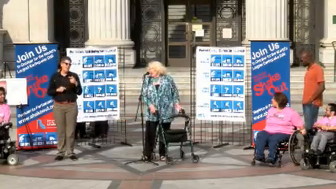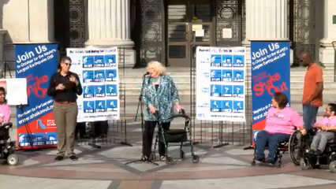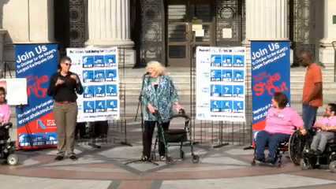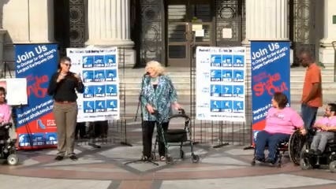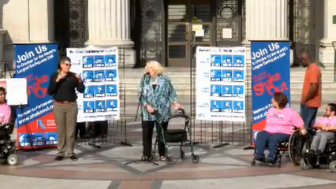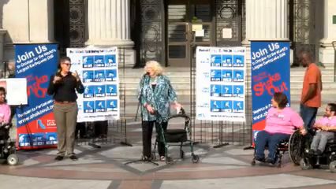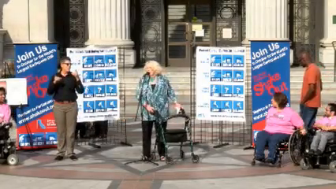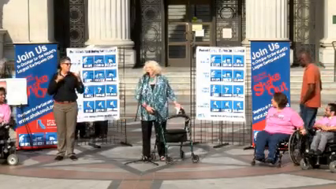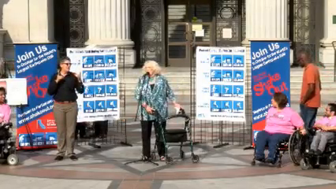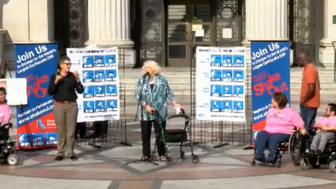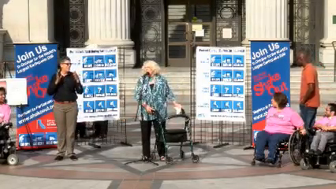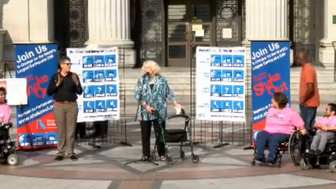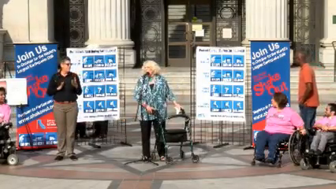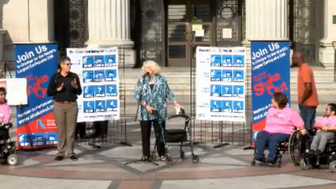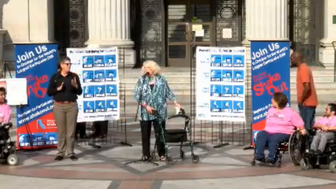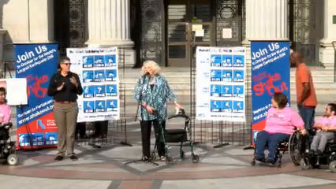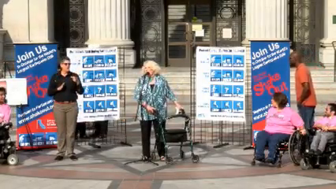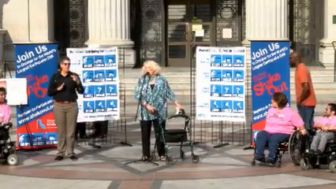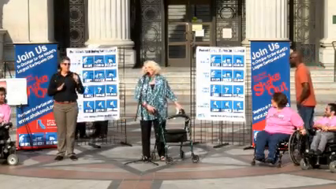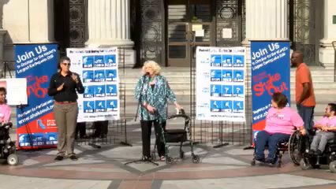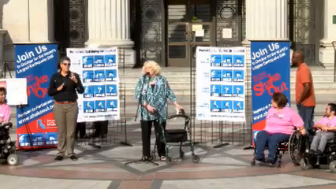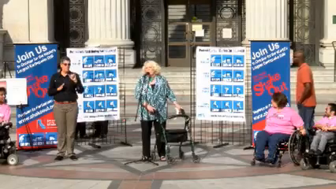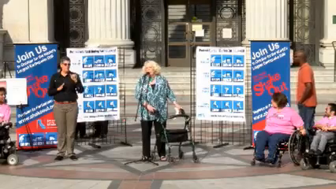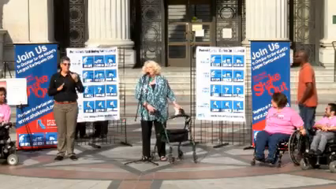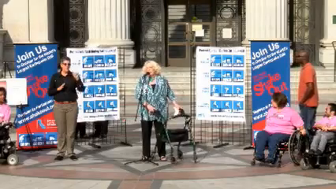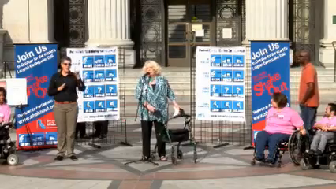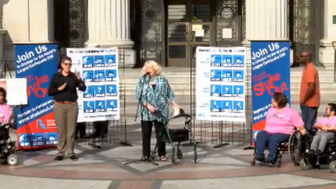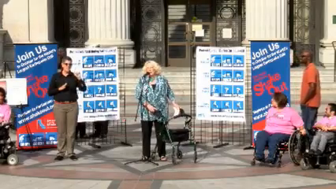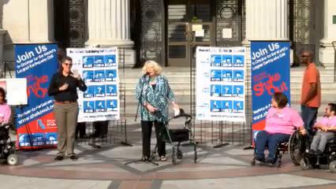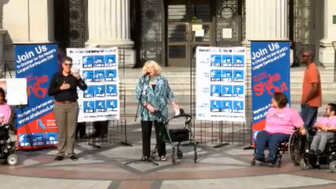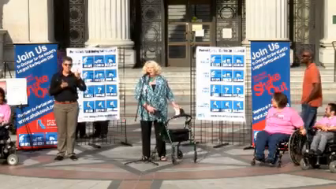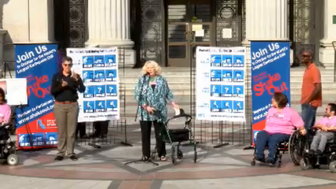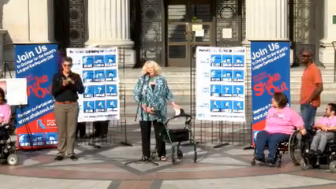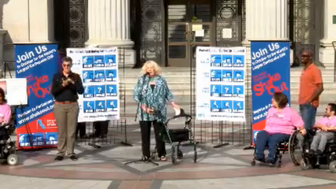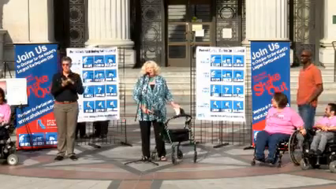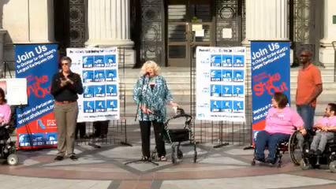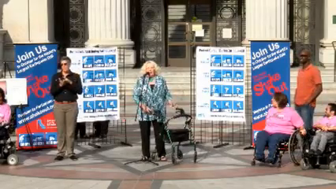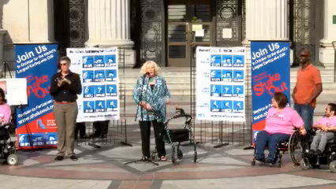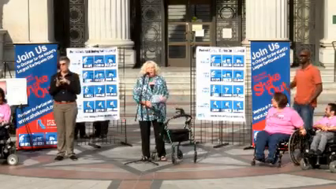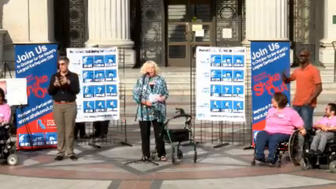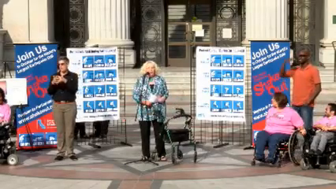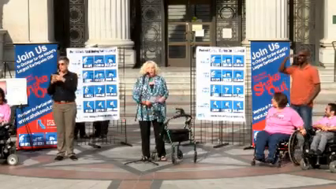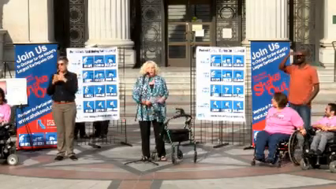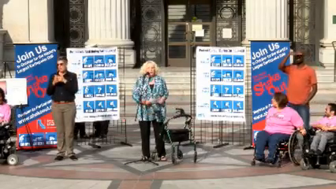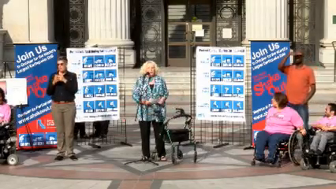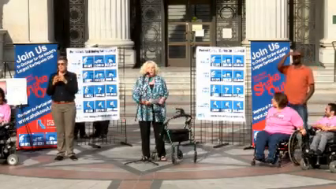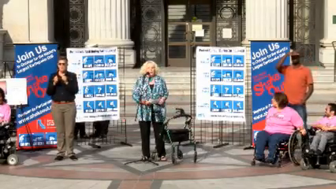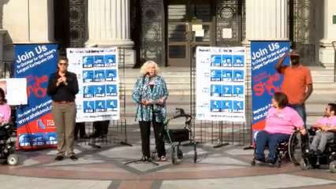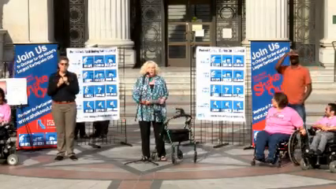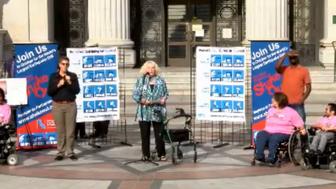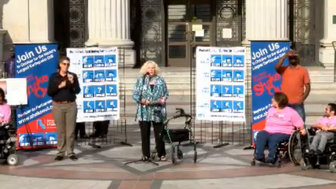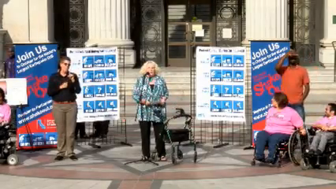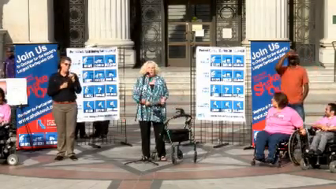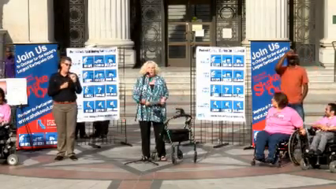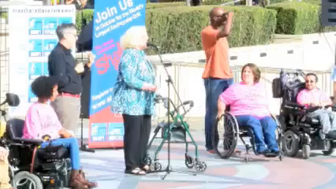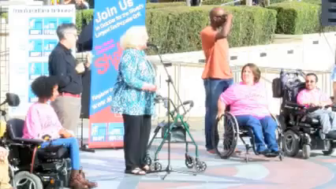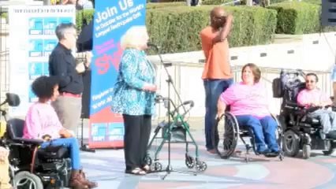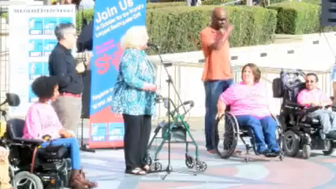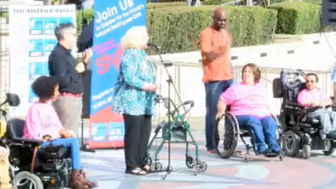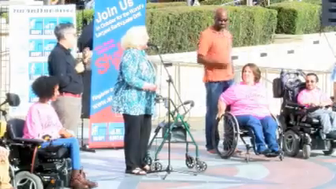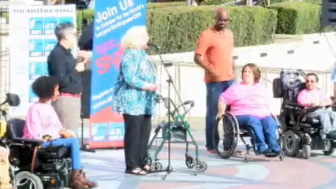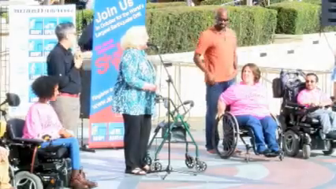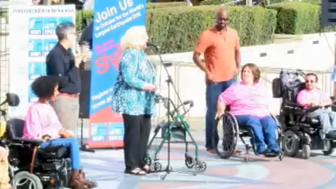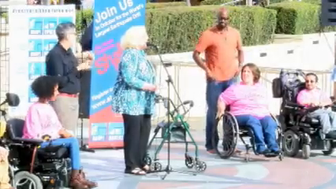of the Pacific ADA Center for the Americans with Disabilities Act for 25 years now.